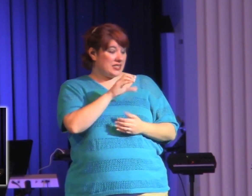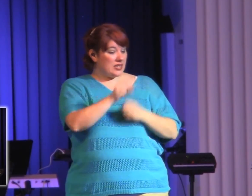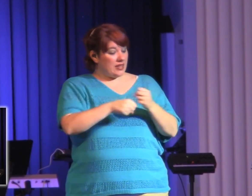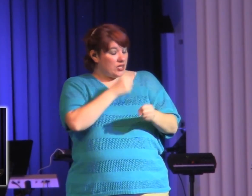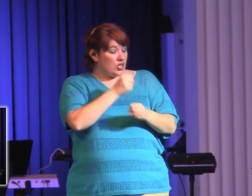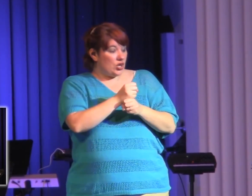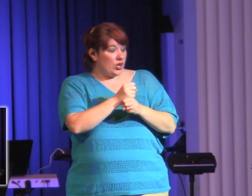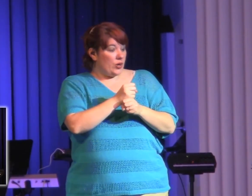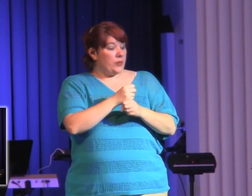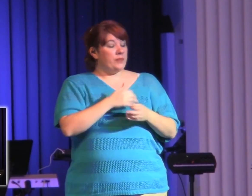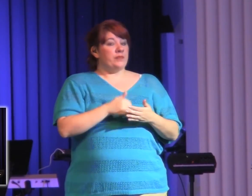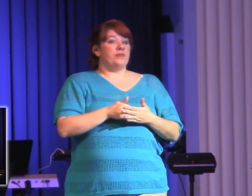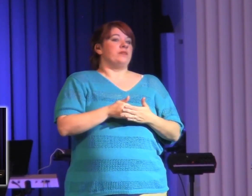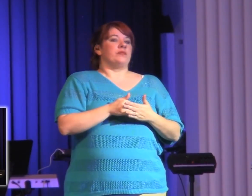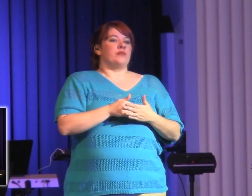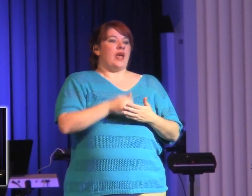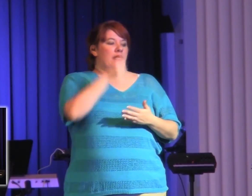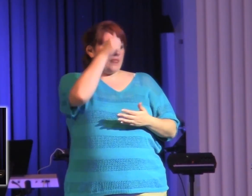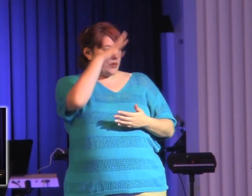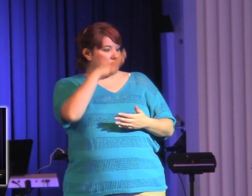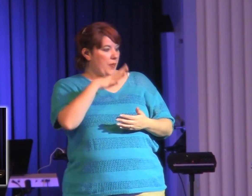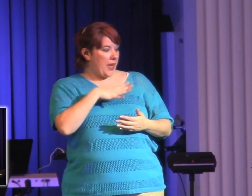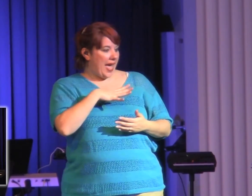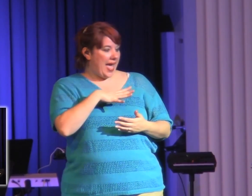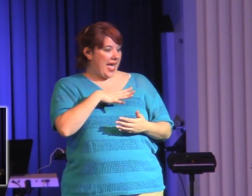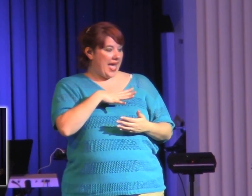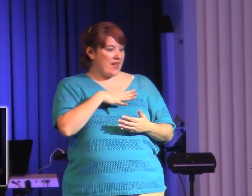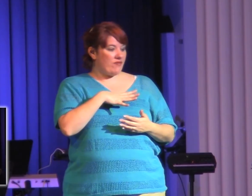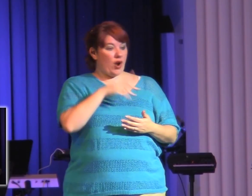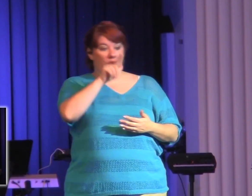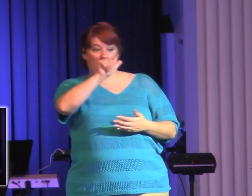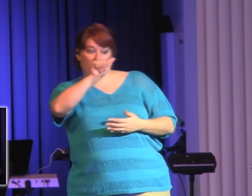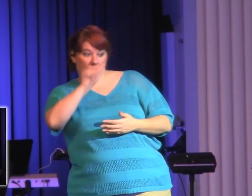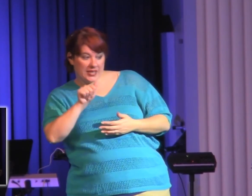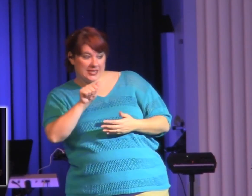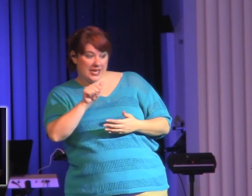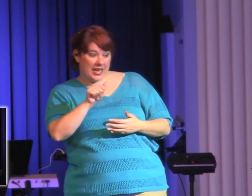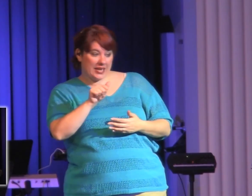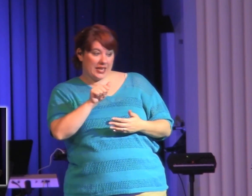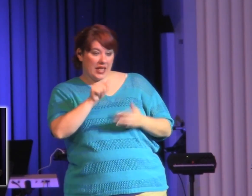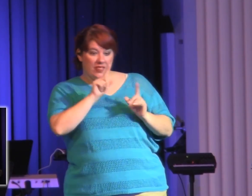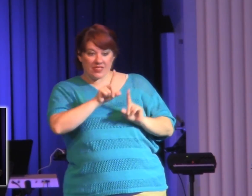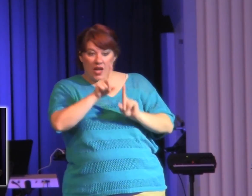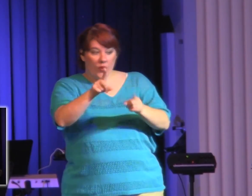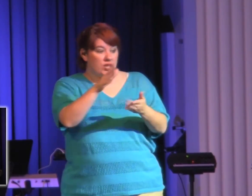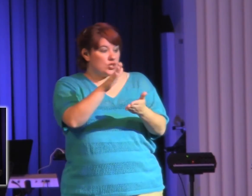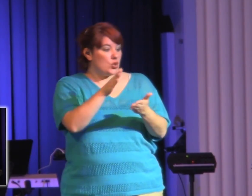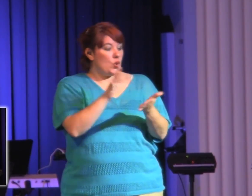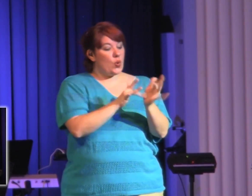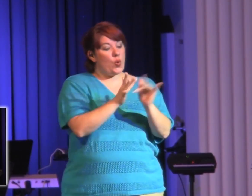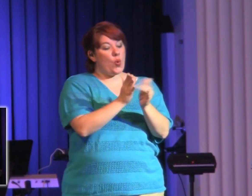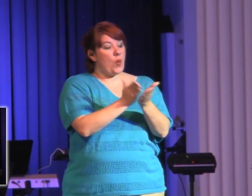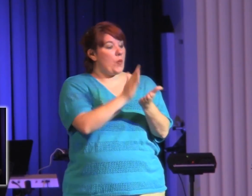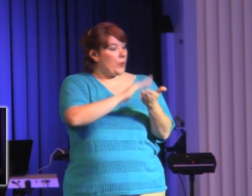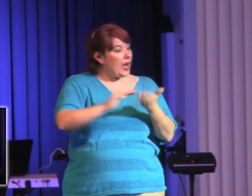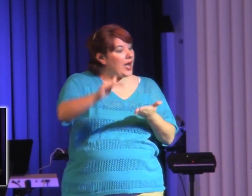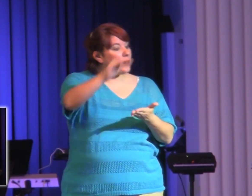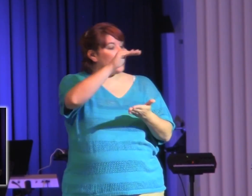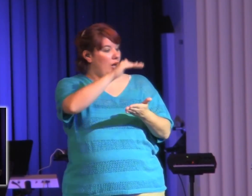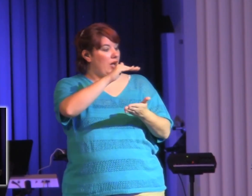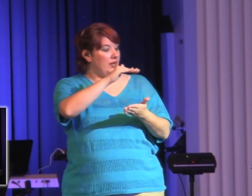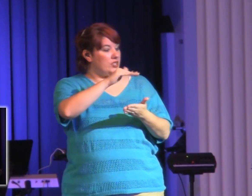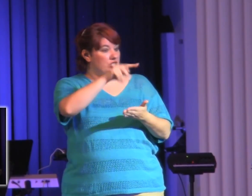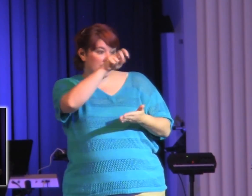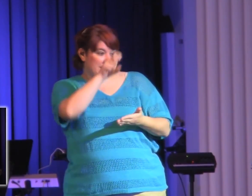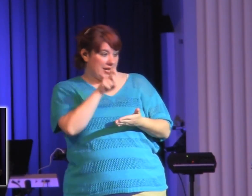Centerville, Louisiana, who ended up in a meeting and in a Bible college in Houston. He heard this teaching, embraced this teaching,